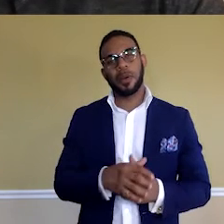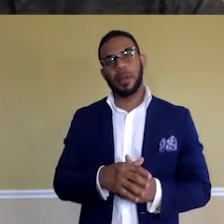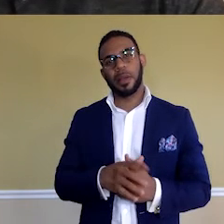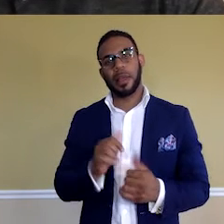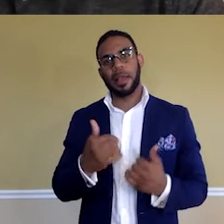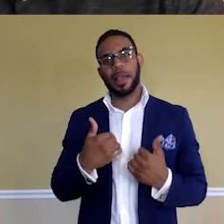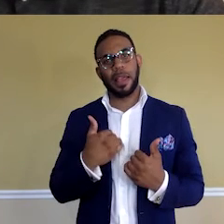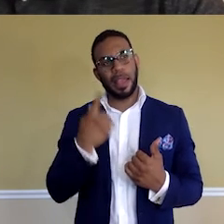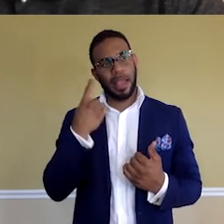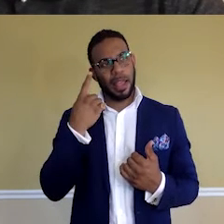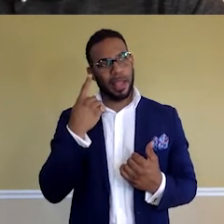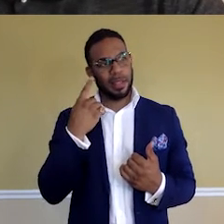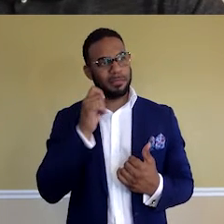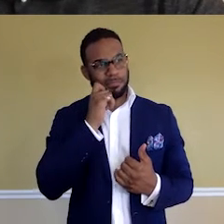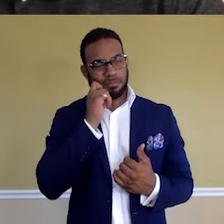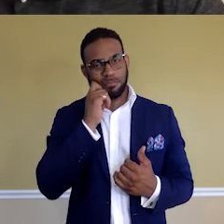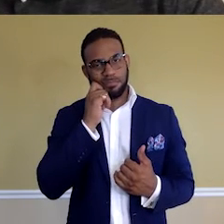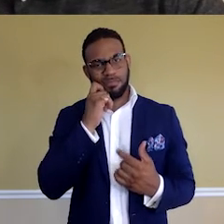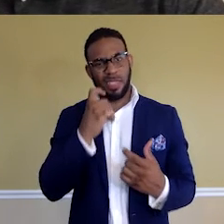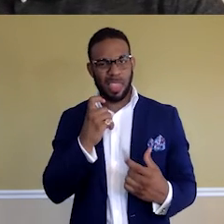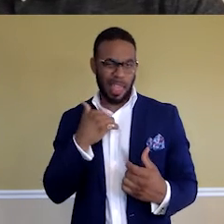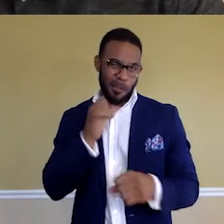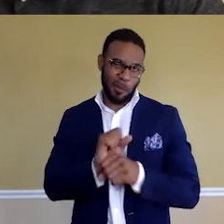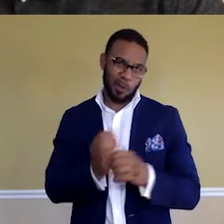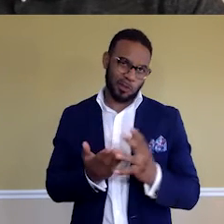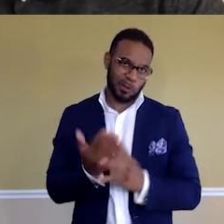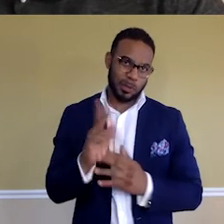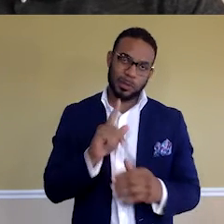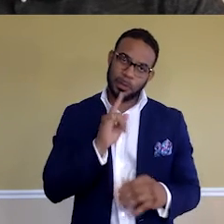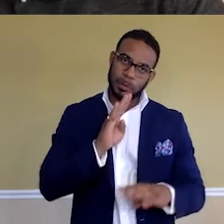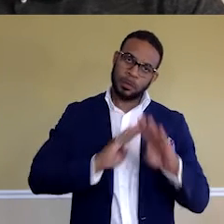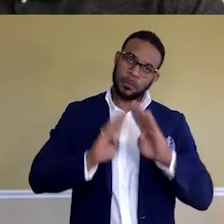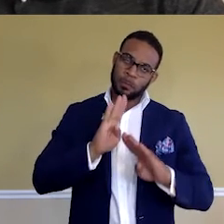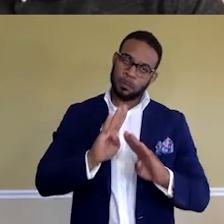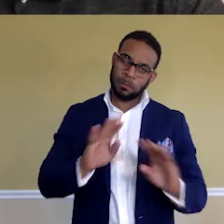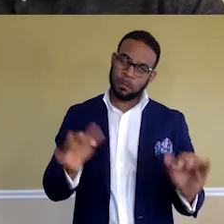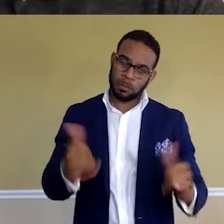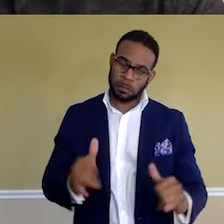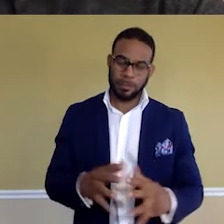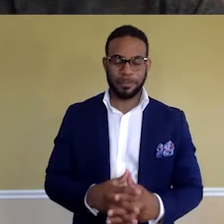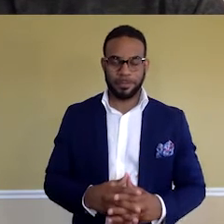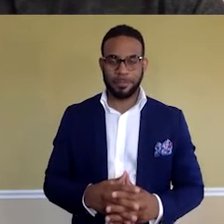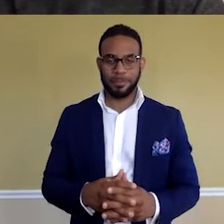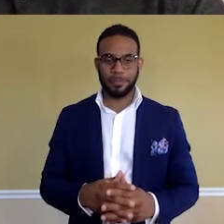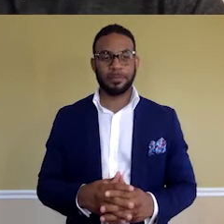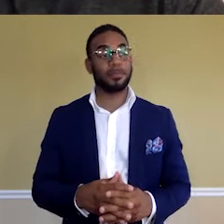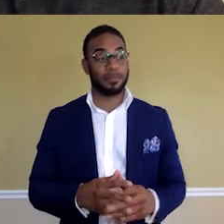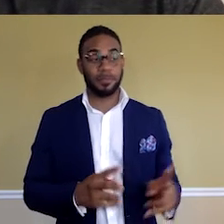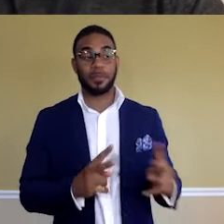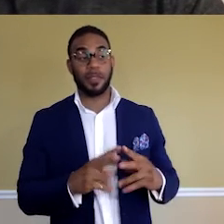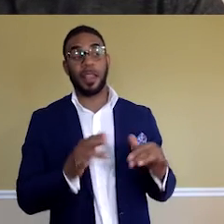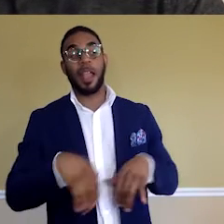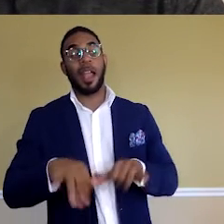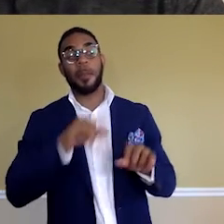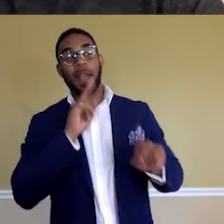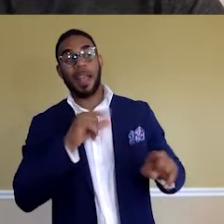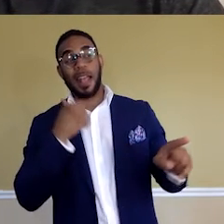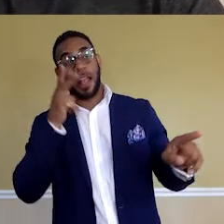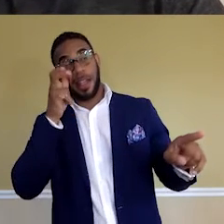thickish skin and kind of have to work through it, but it's frustrating nonetheless. That's a very common answer that I'm hearing today, to be